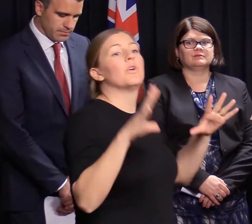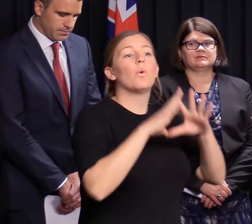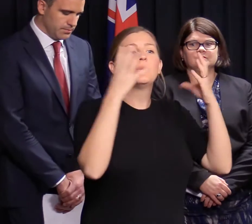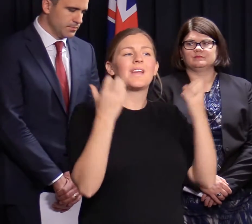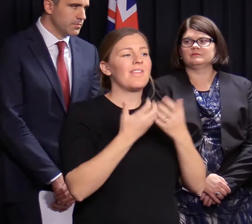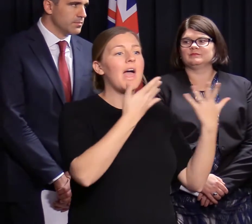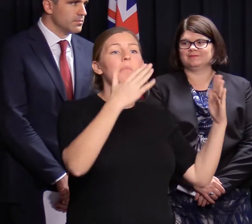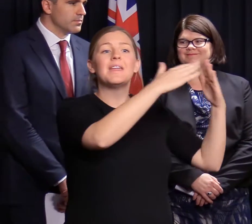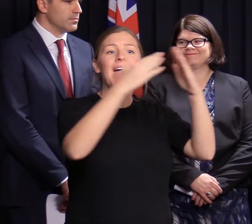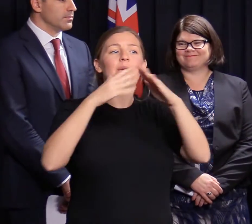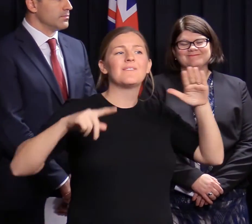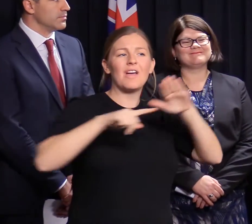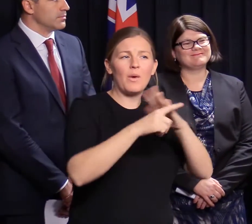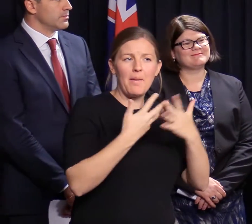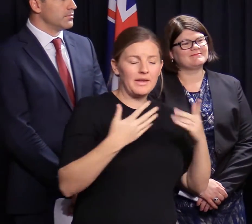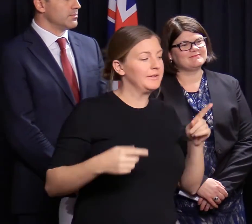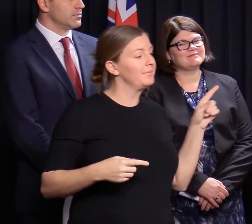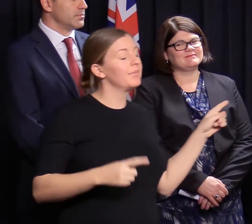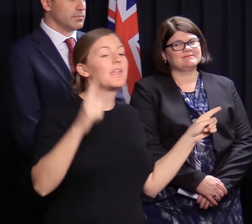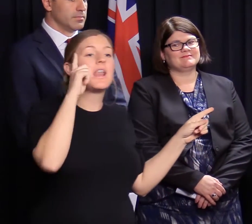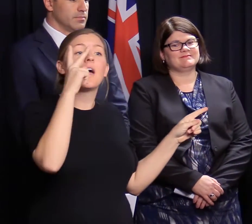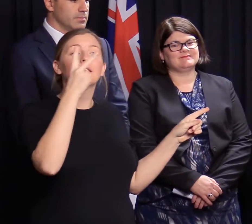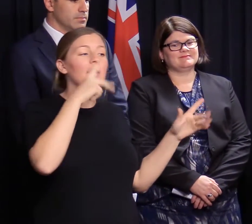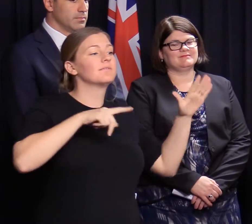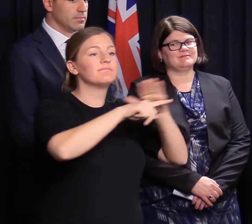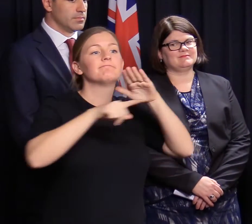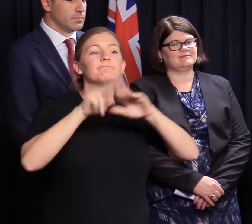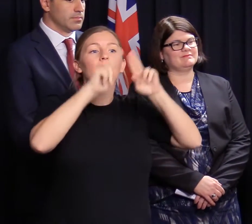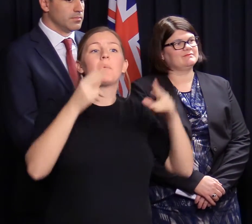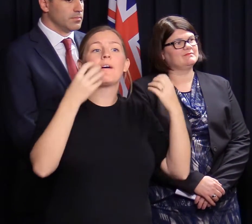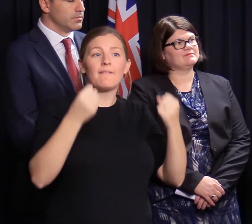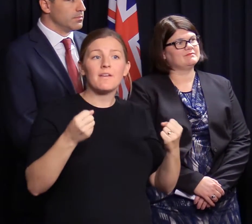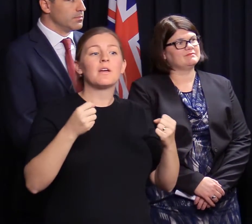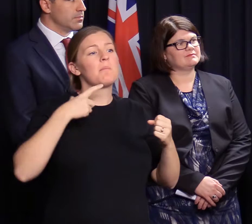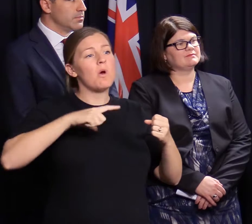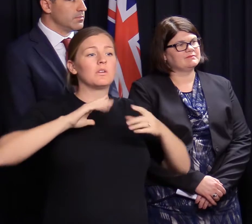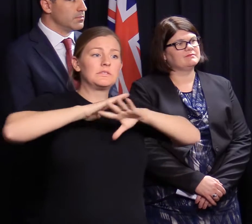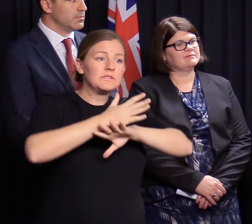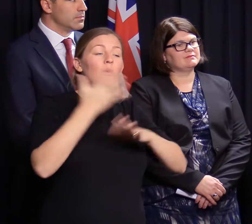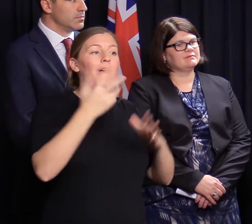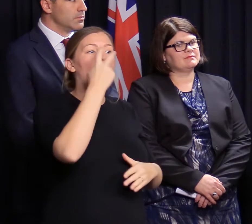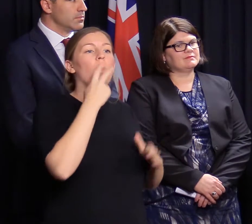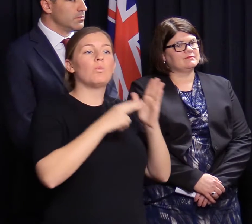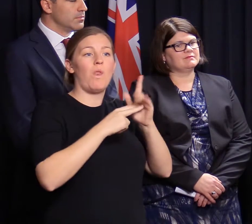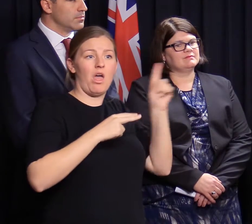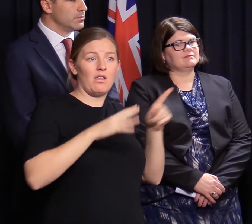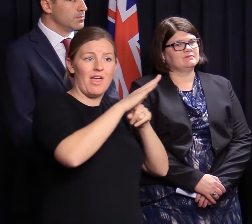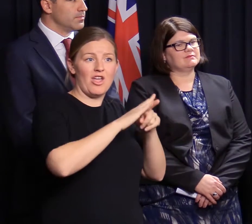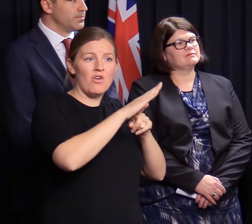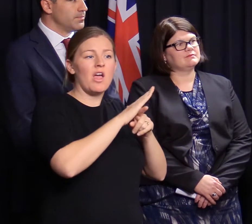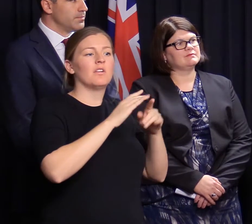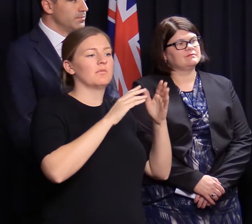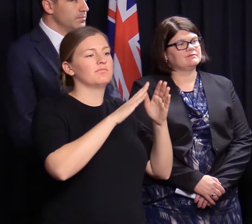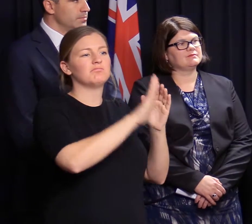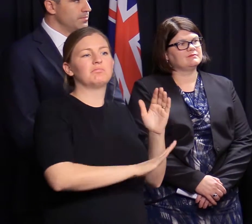we evacuated homes in a number of locations. The most significant amount of work was undertaken in the old Noolunga area, the lower